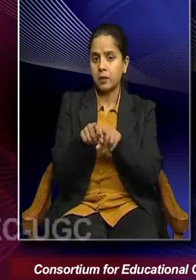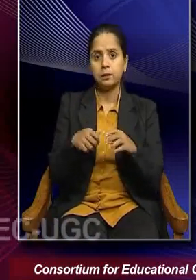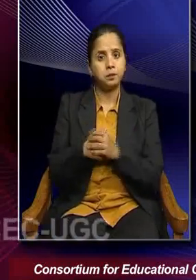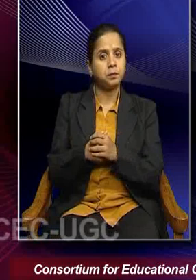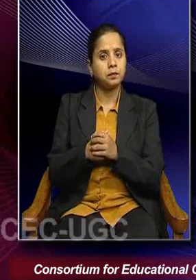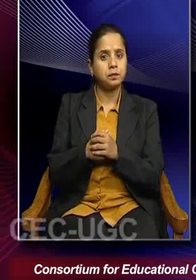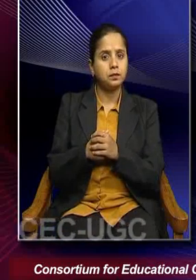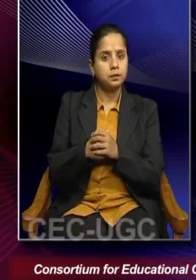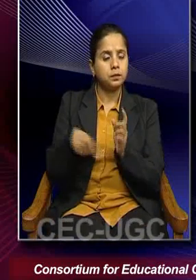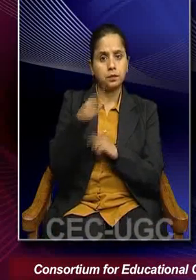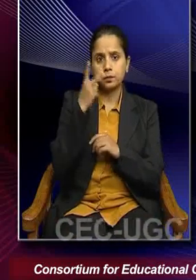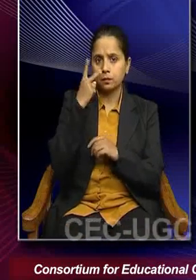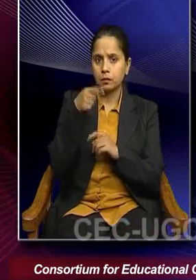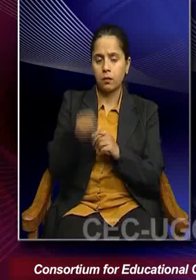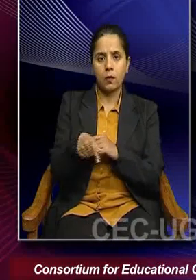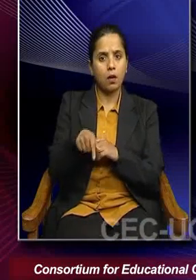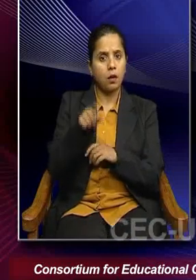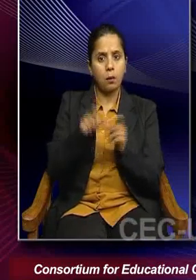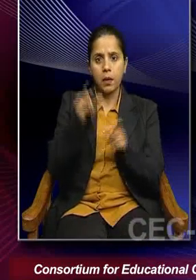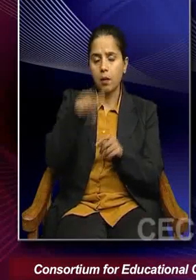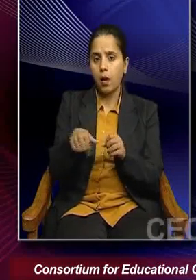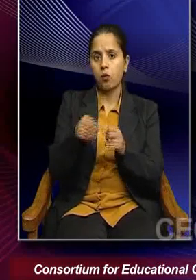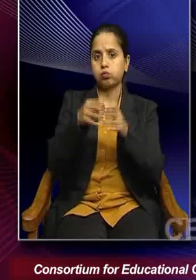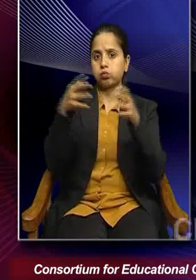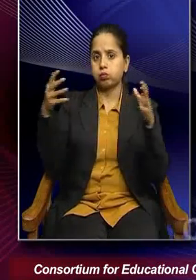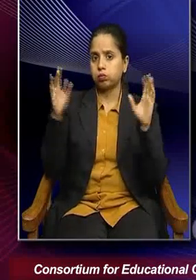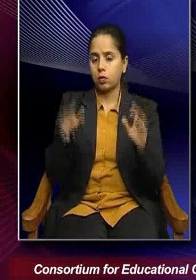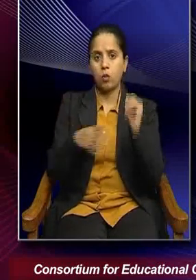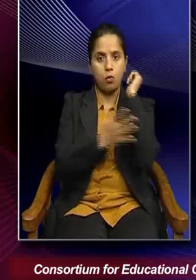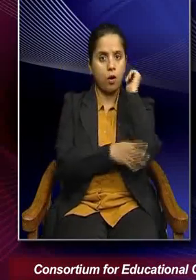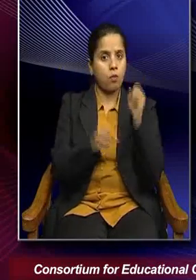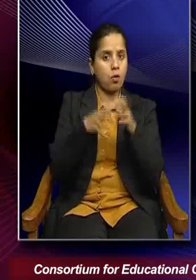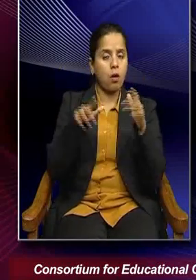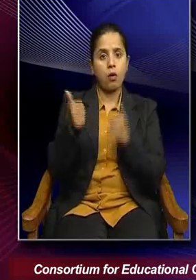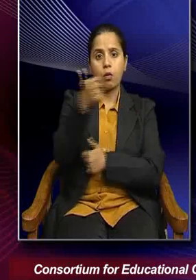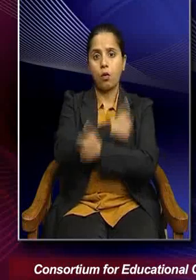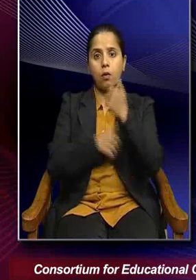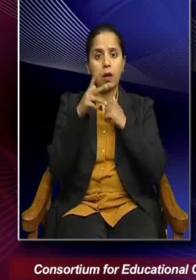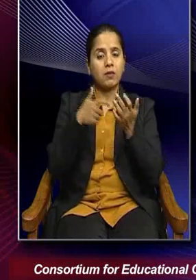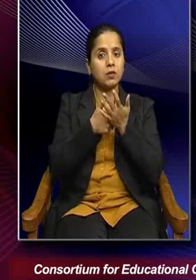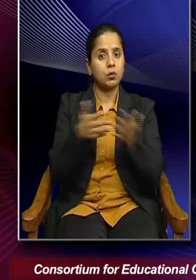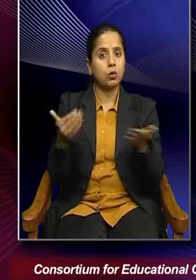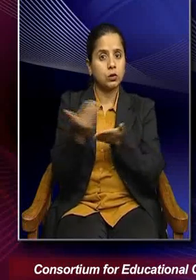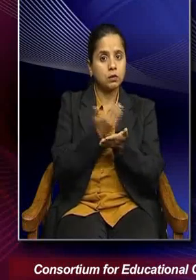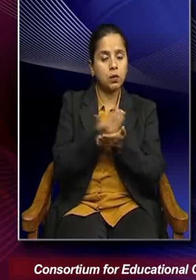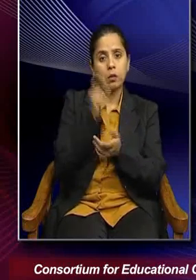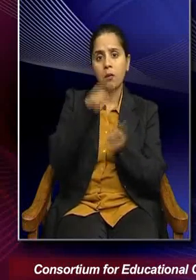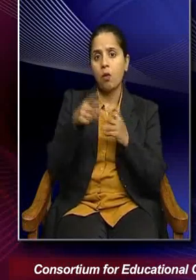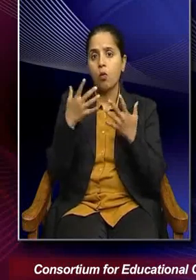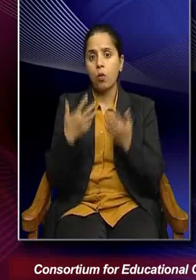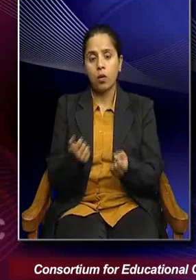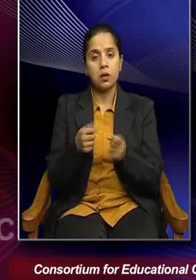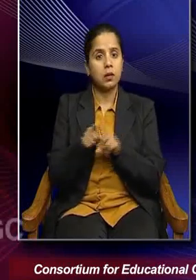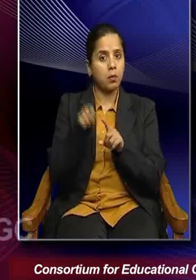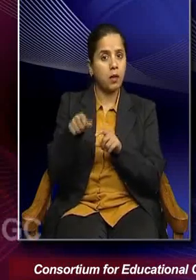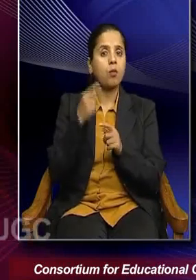because the population increasing rampant poverty, there is a huge competition to secure resources in the country. hence, there